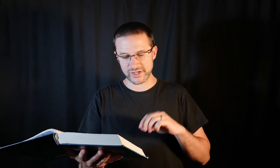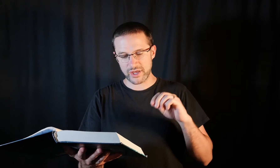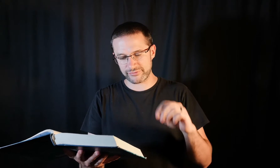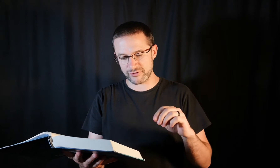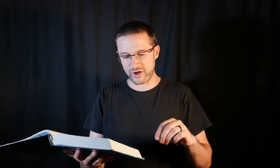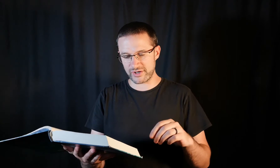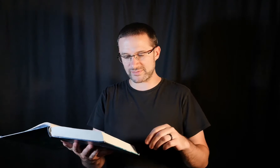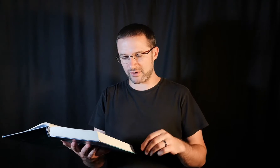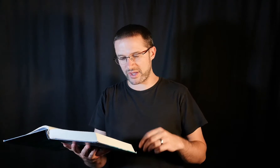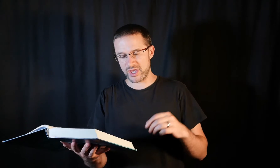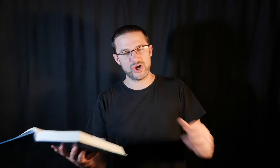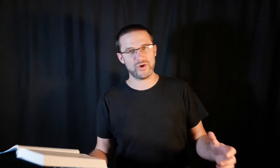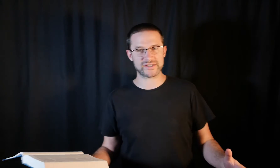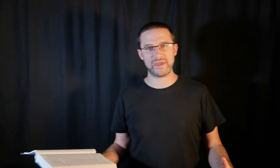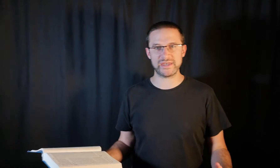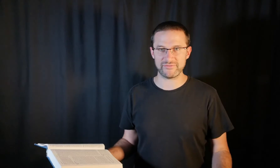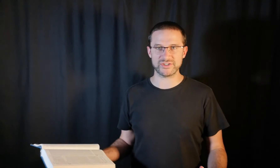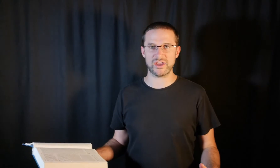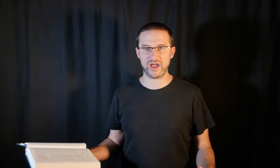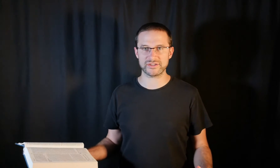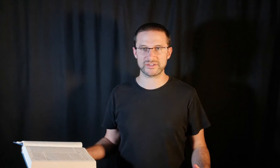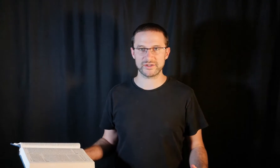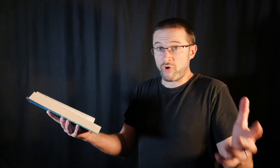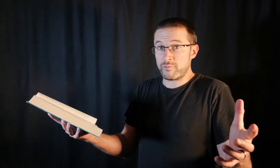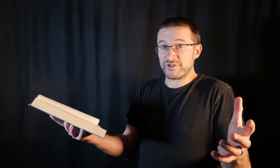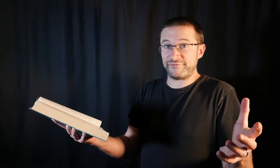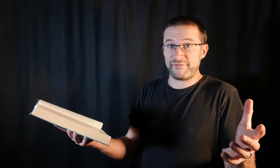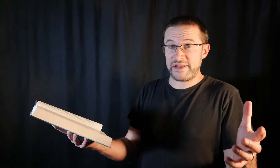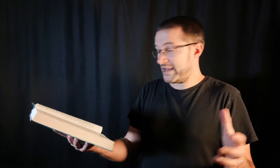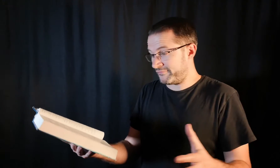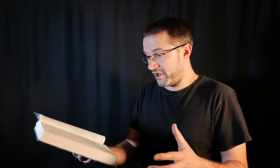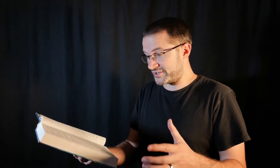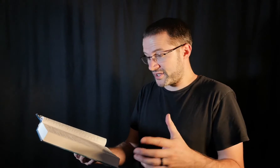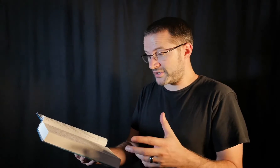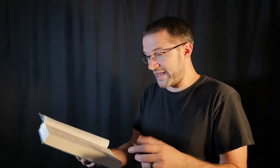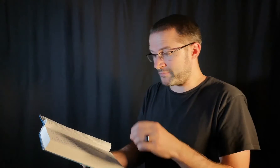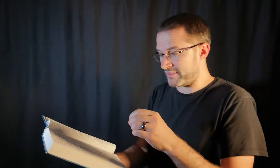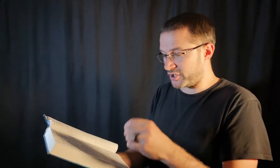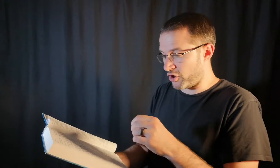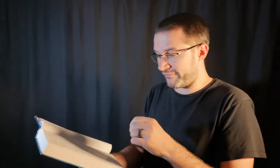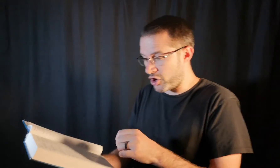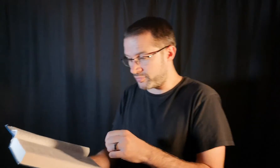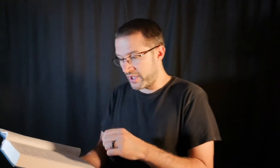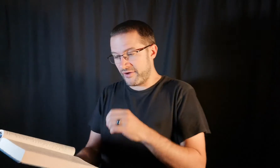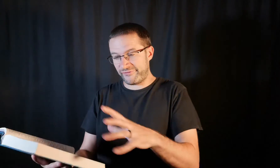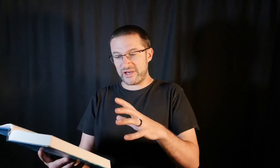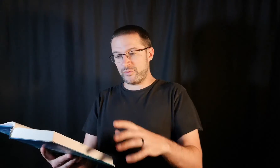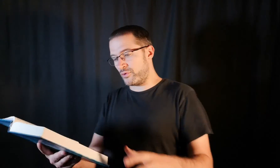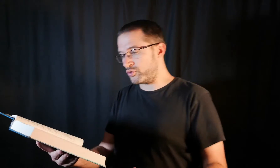through the Holy Spirit who has been given to us. Romans 15 verse 13 may the God of hope fill you with all